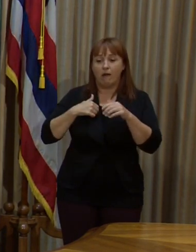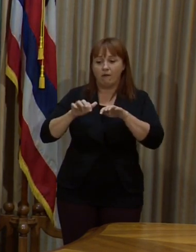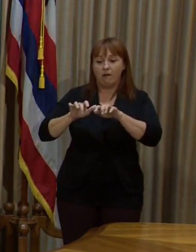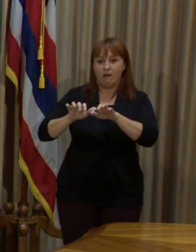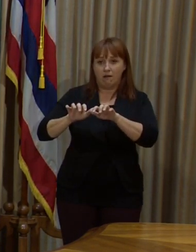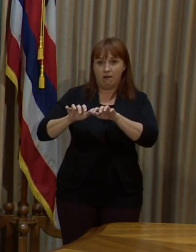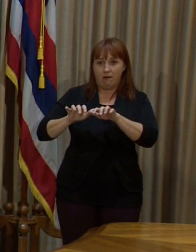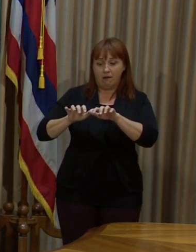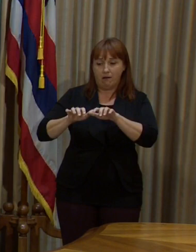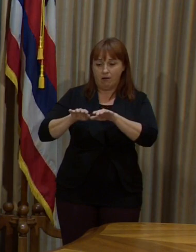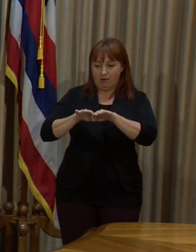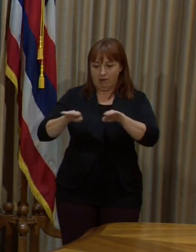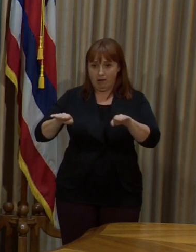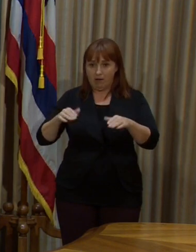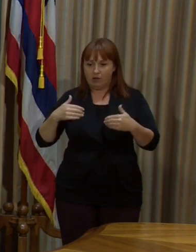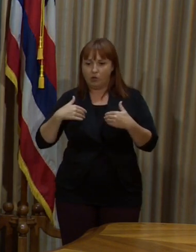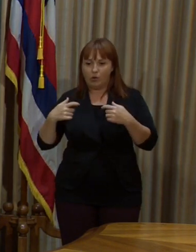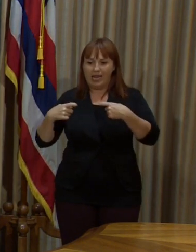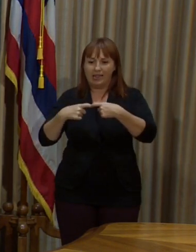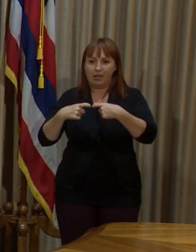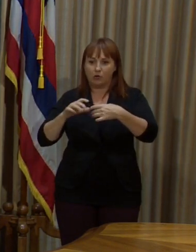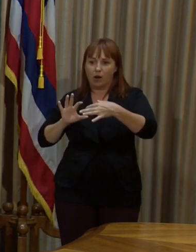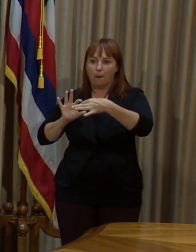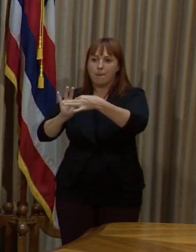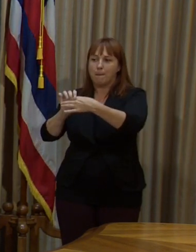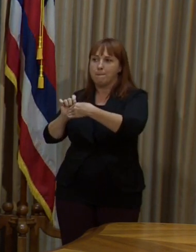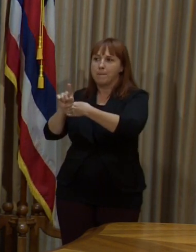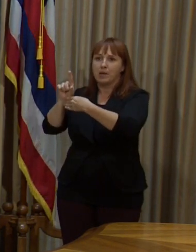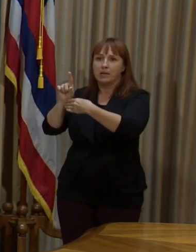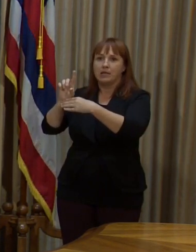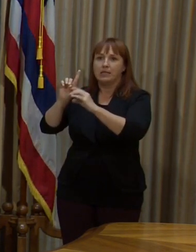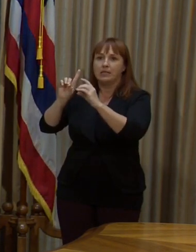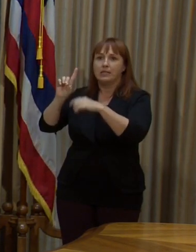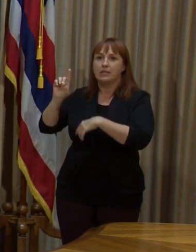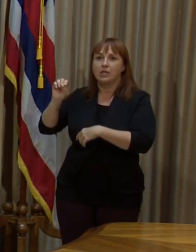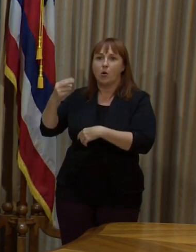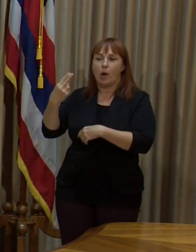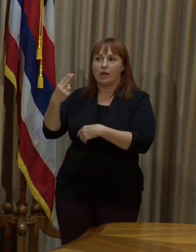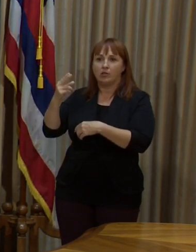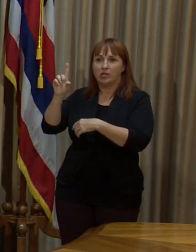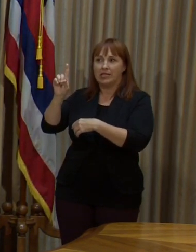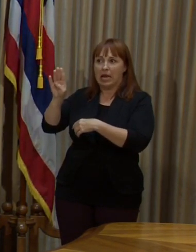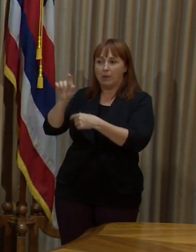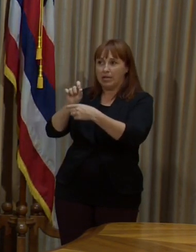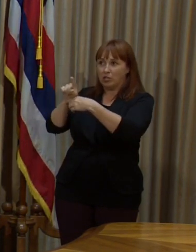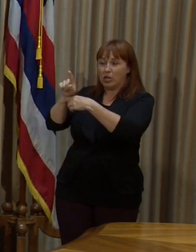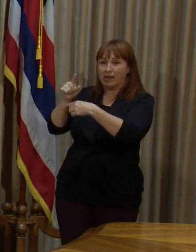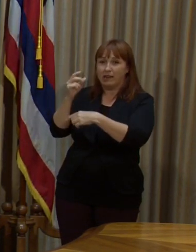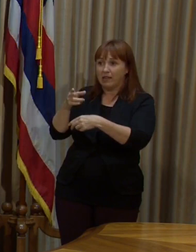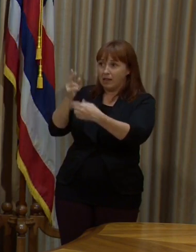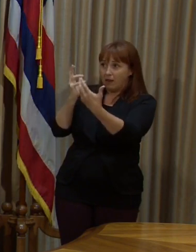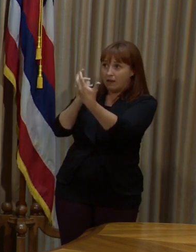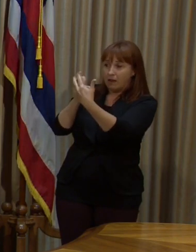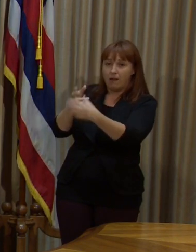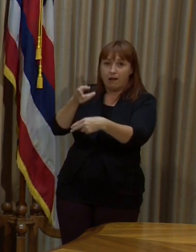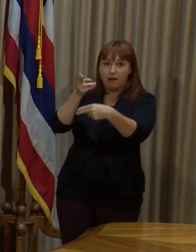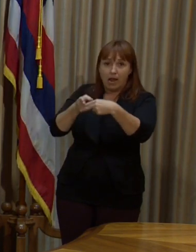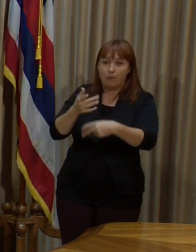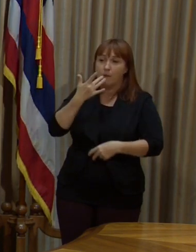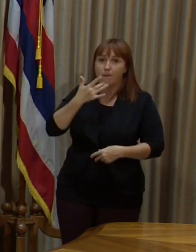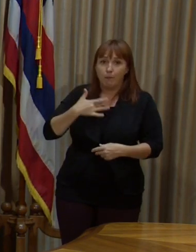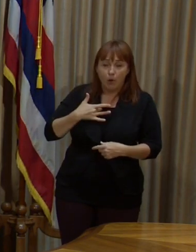to electronically link into the Department of Health database and check for those fields I talked about, right, the name, date of birth,